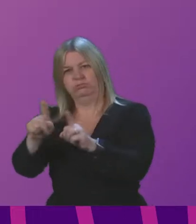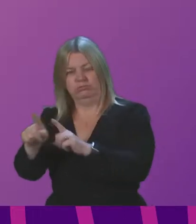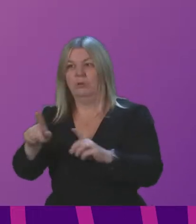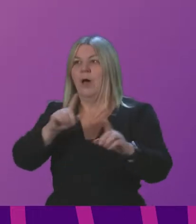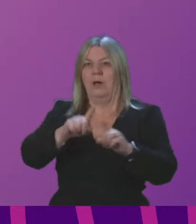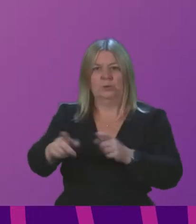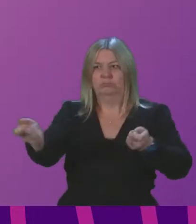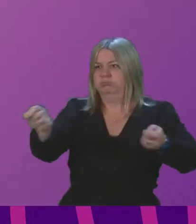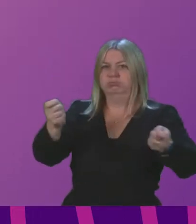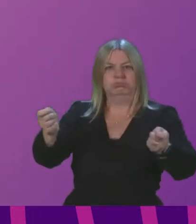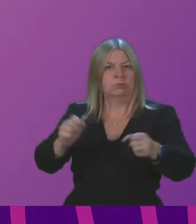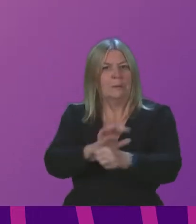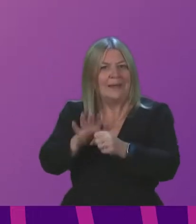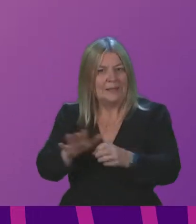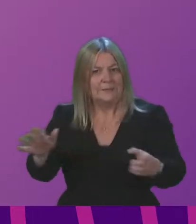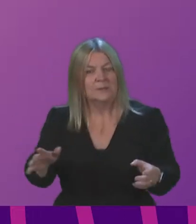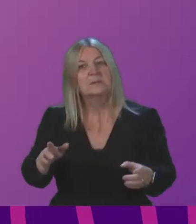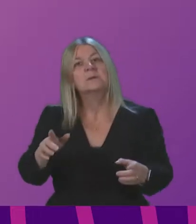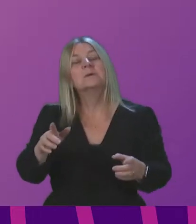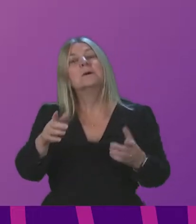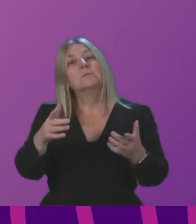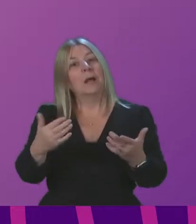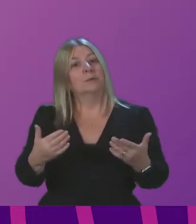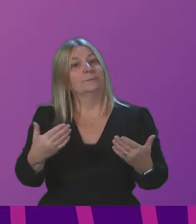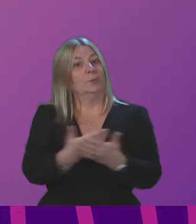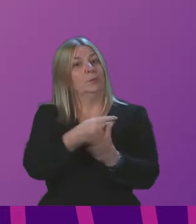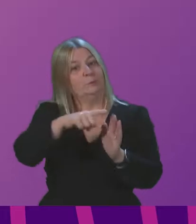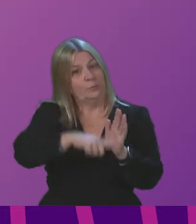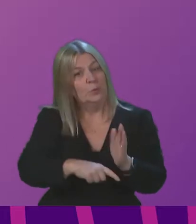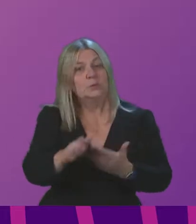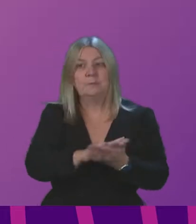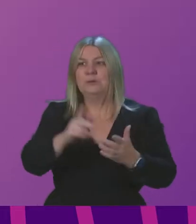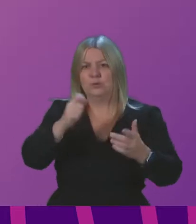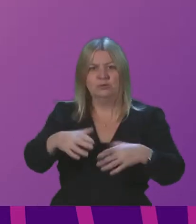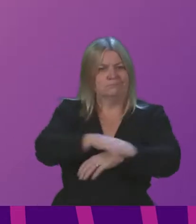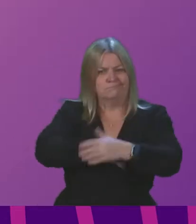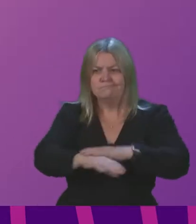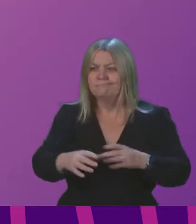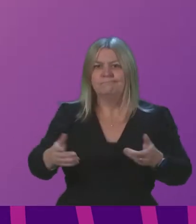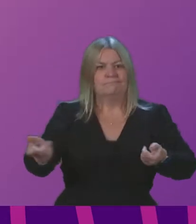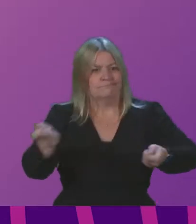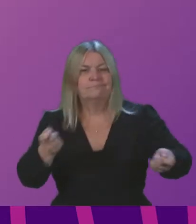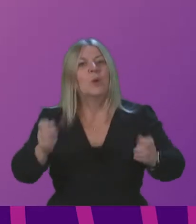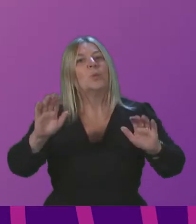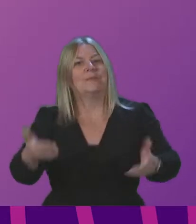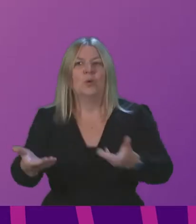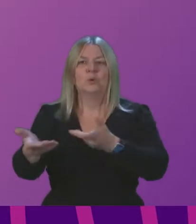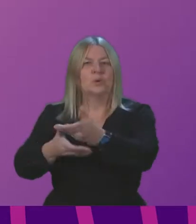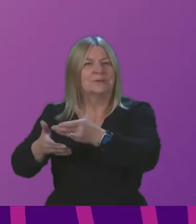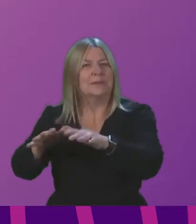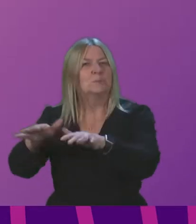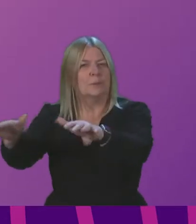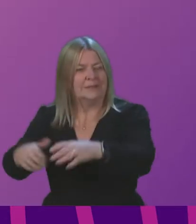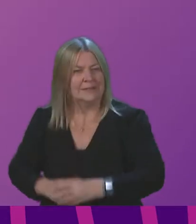pandemic. This allowed them to act quickly in the eye of the storm often with little or no consultation. But this is not an approach that any